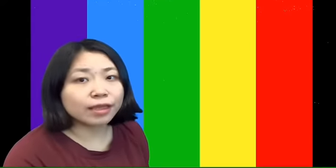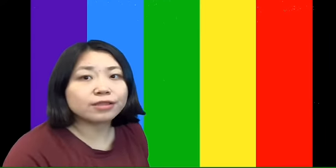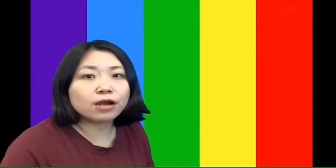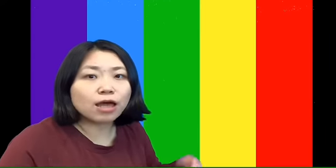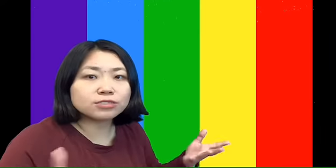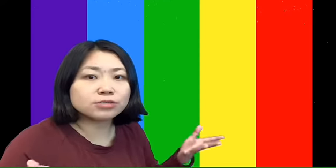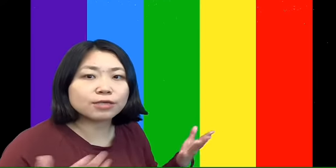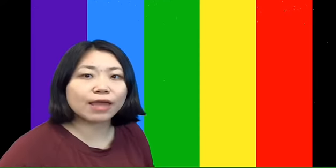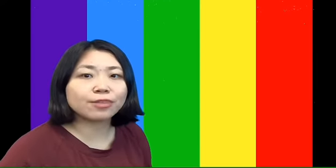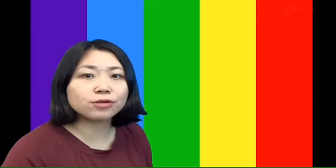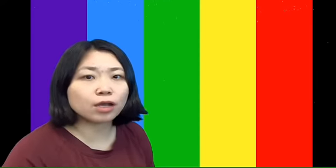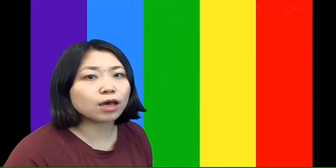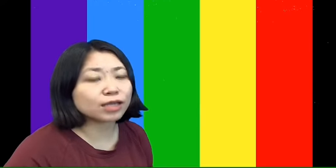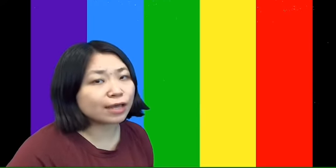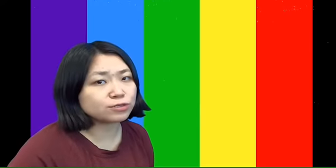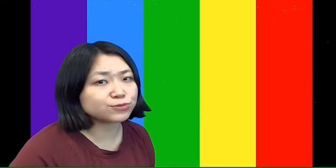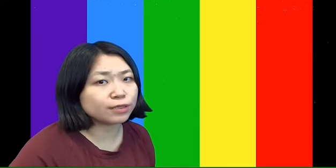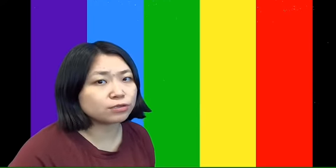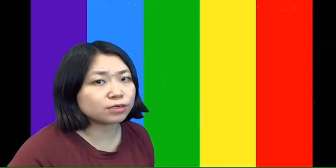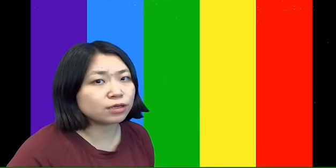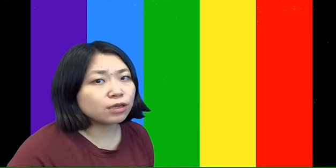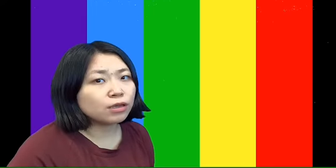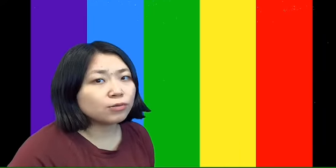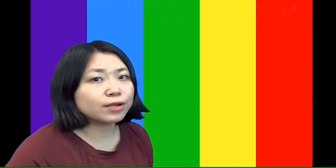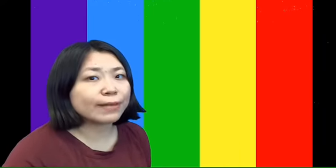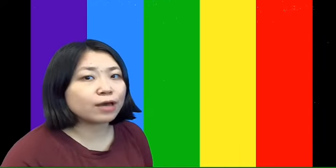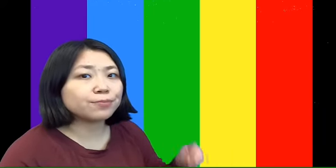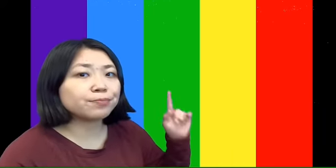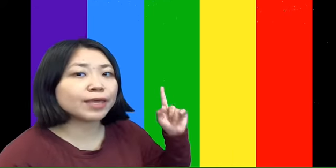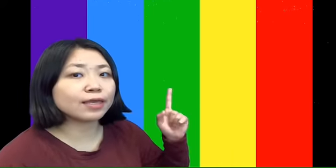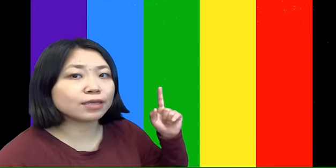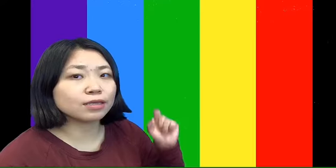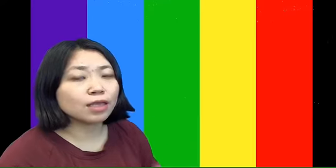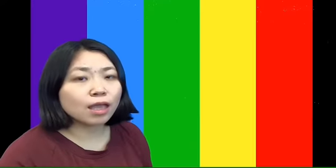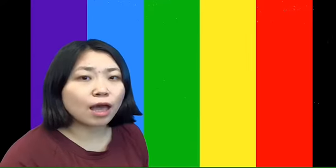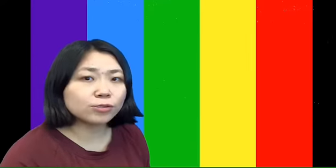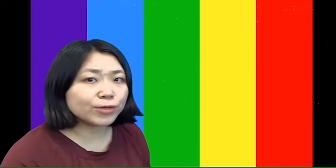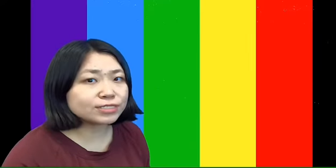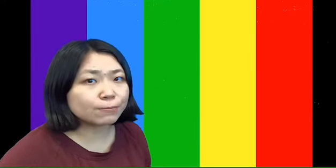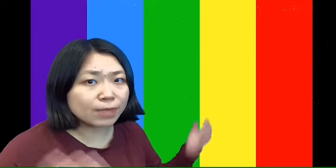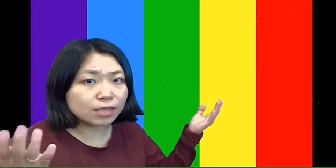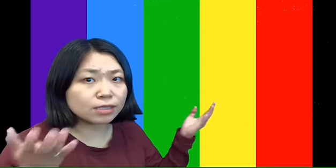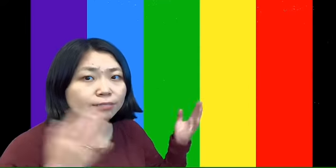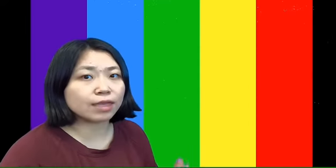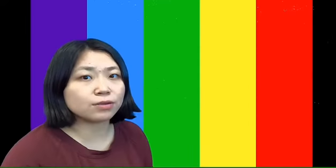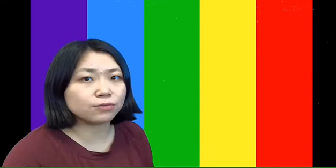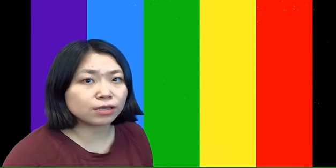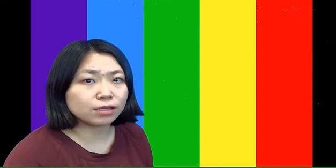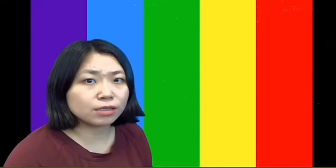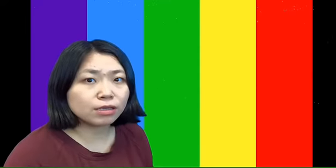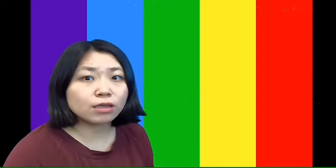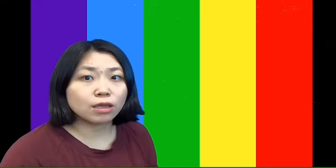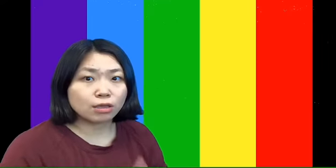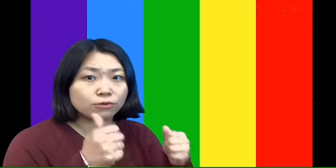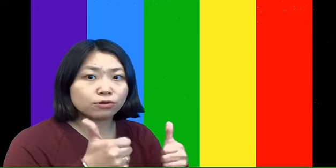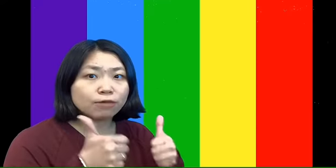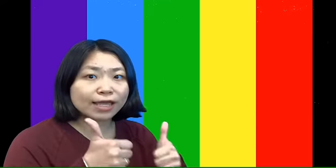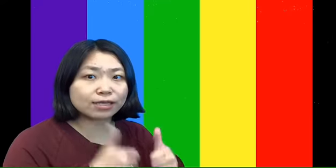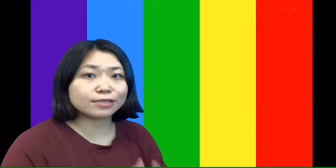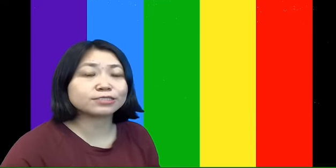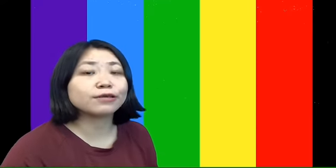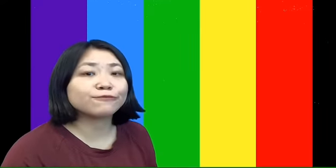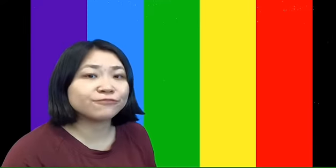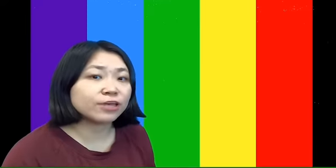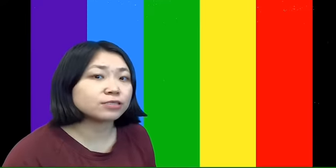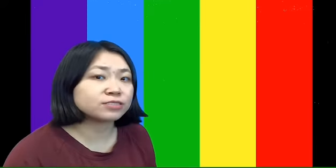And there are also some other colors we learned. What about pink? How do we say pink in Mandarin? You're